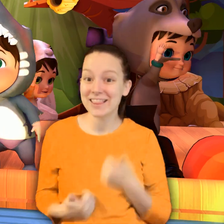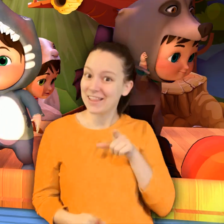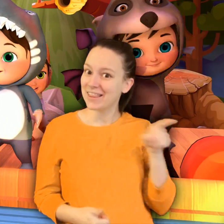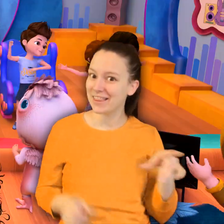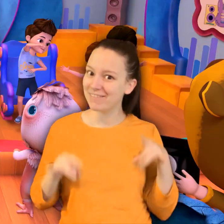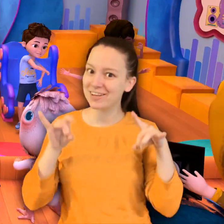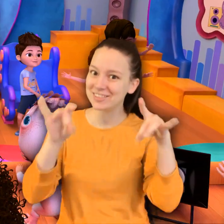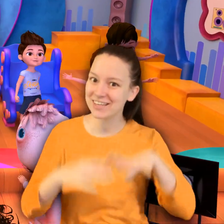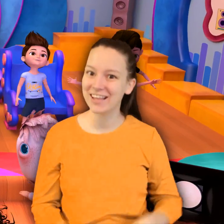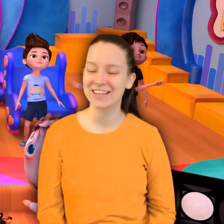Live in Australia